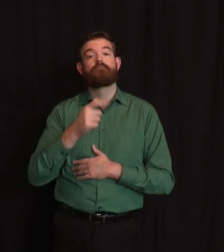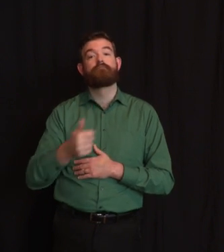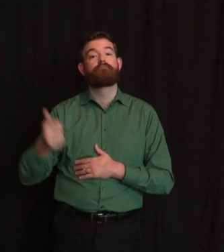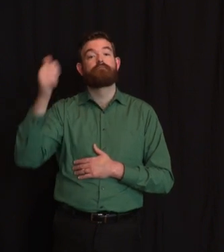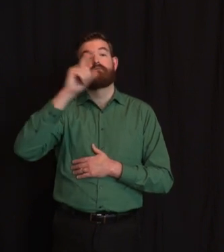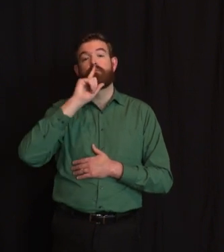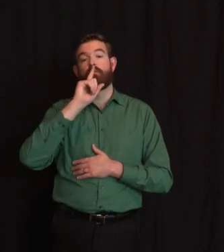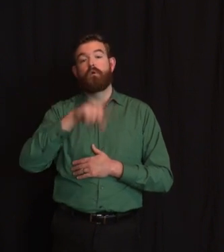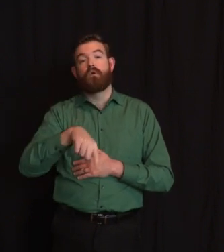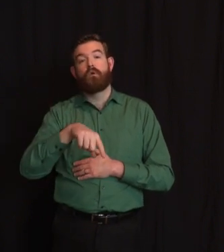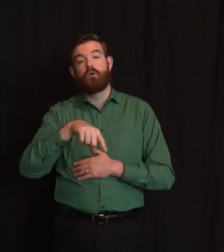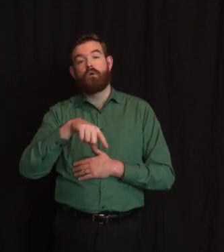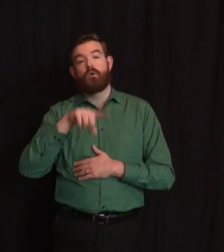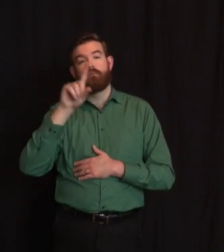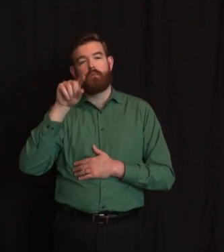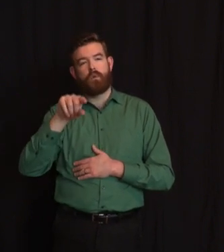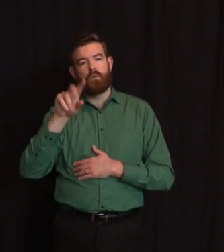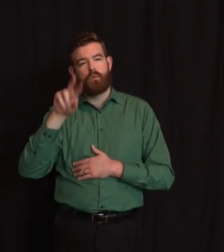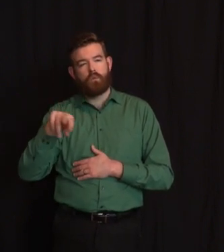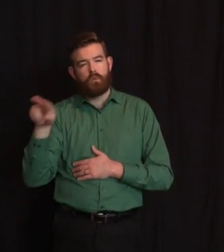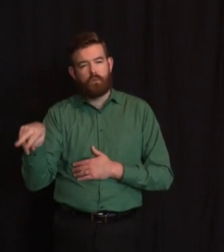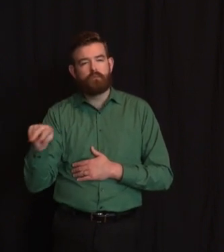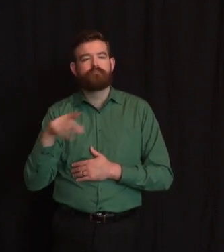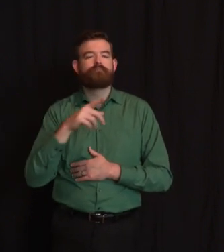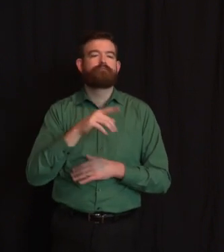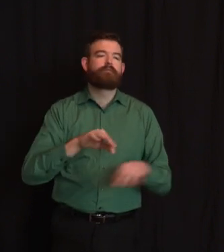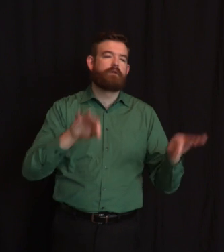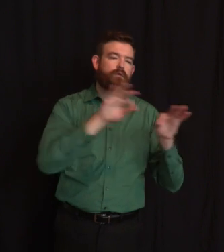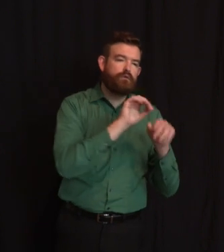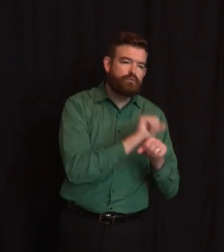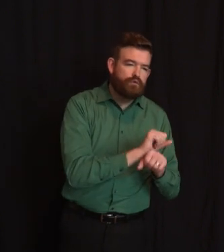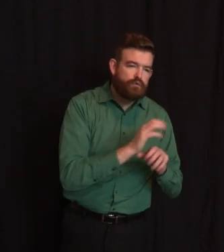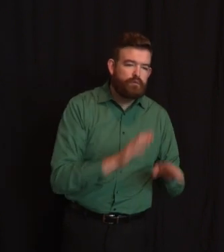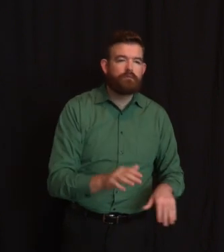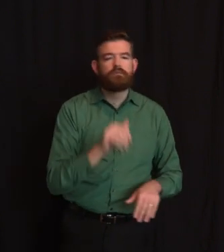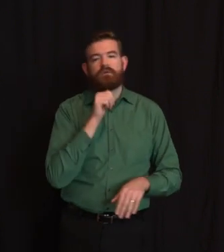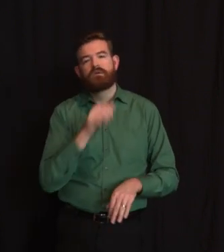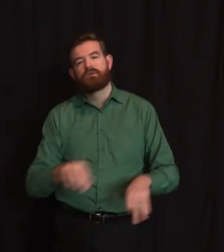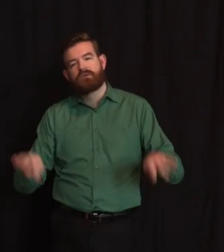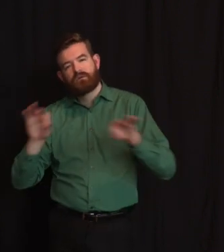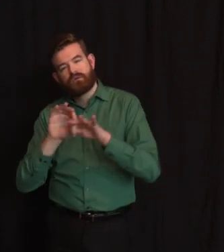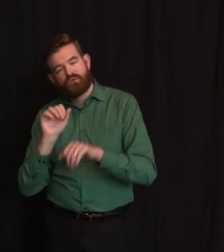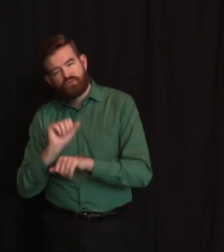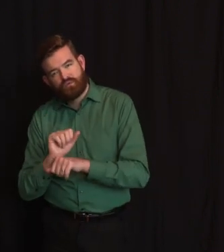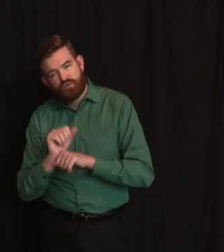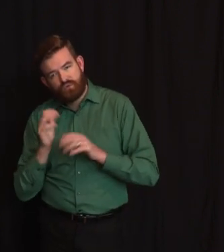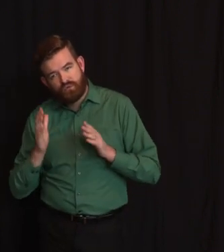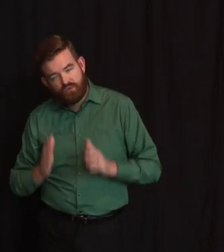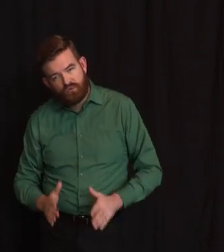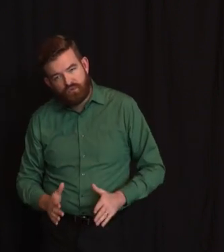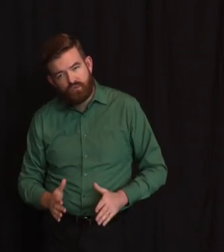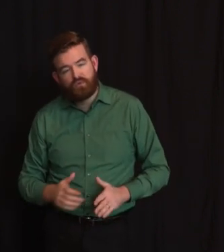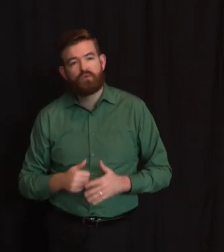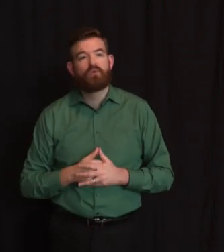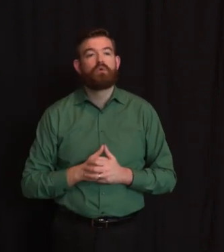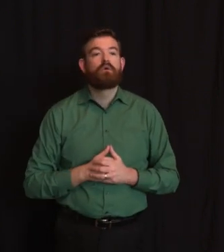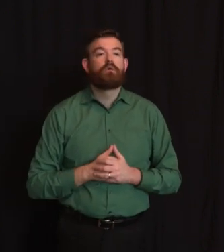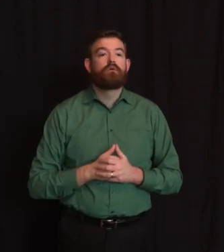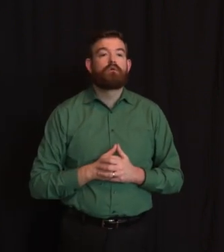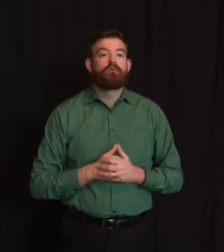some developers of private, expensive housing that are moving forward using